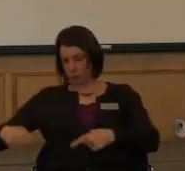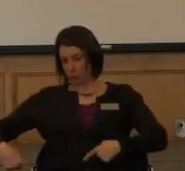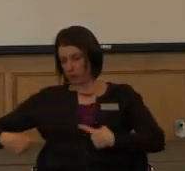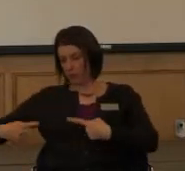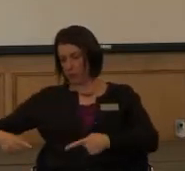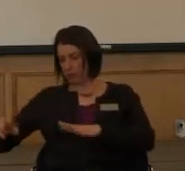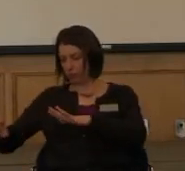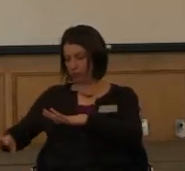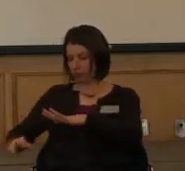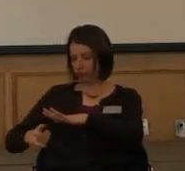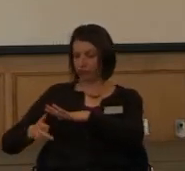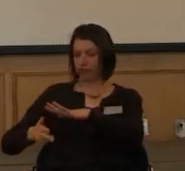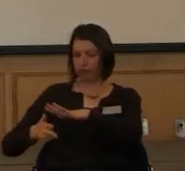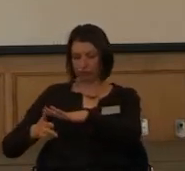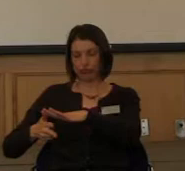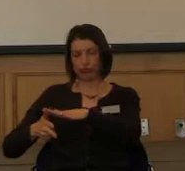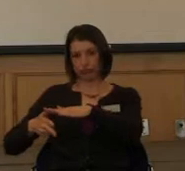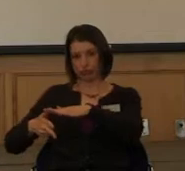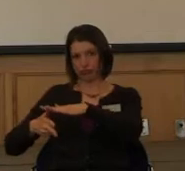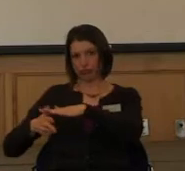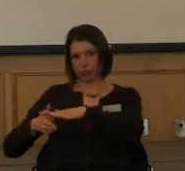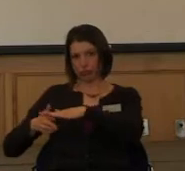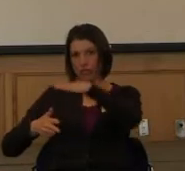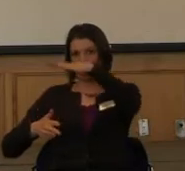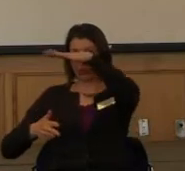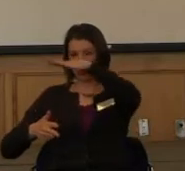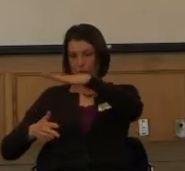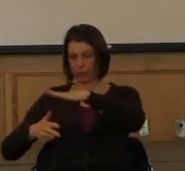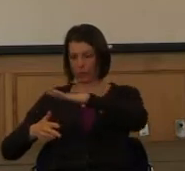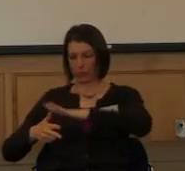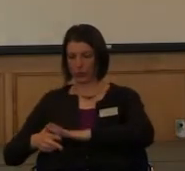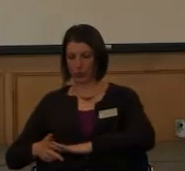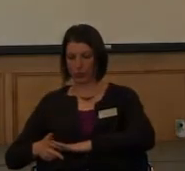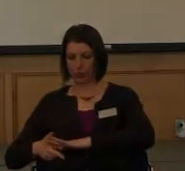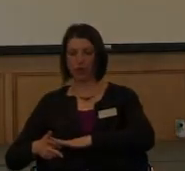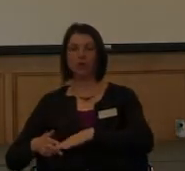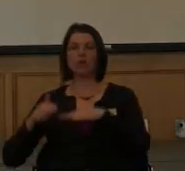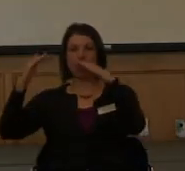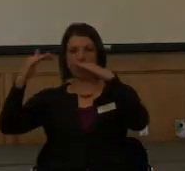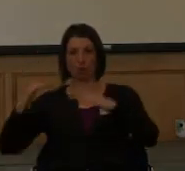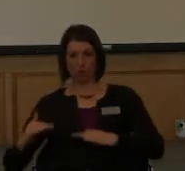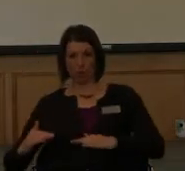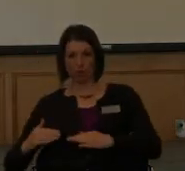having a table that can be adjusted for that person to work at.